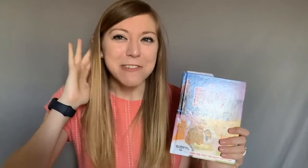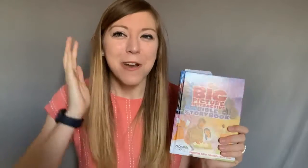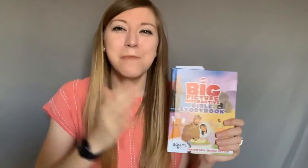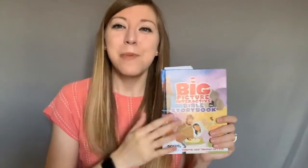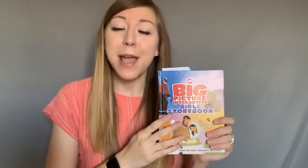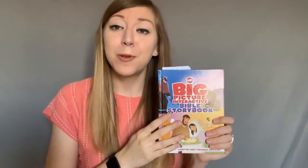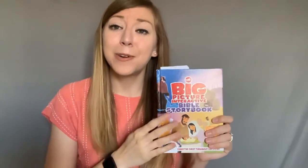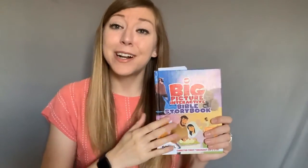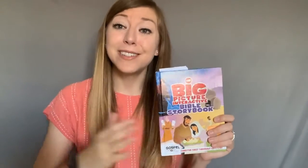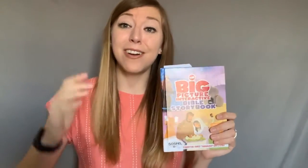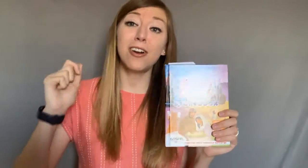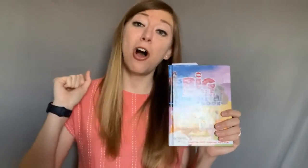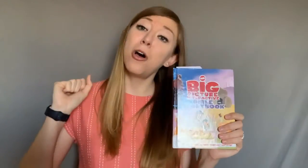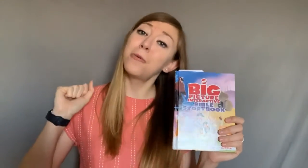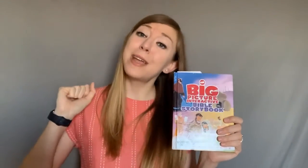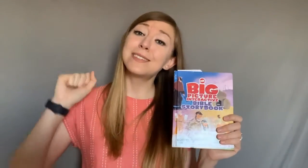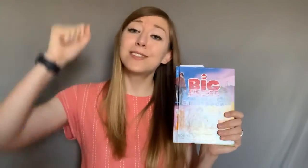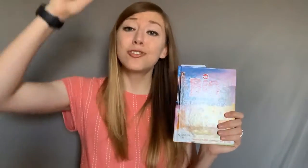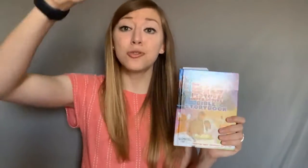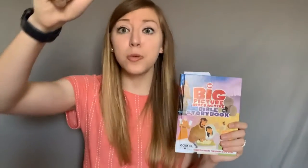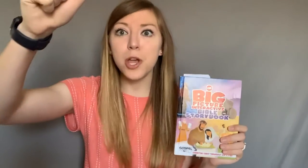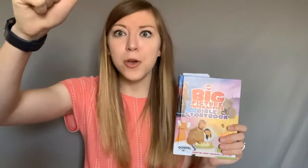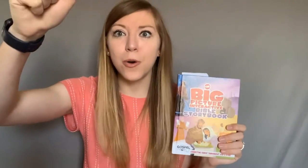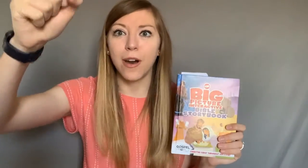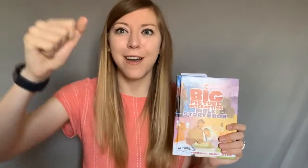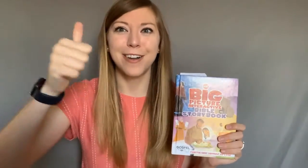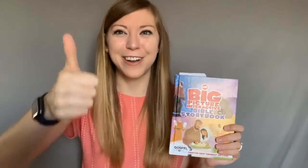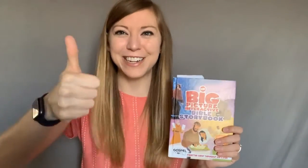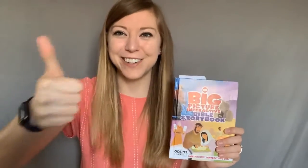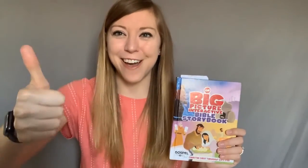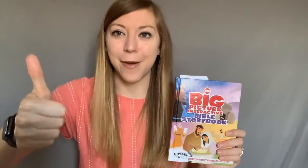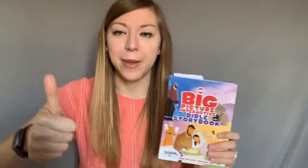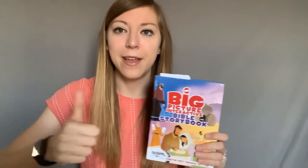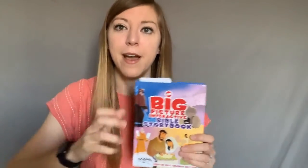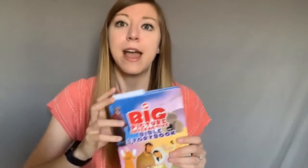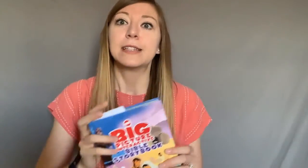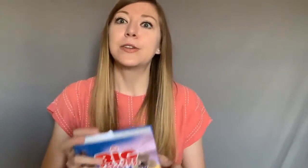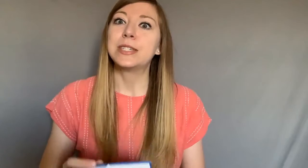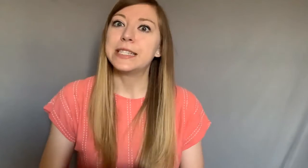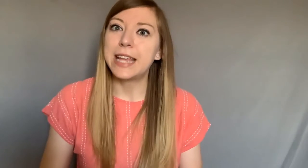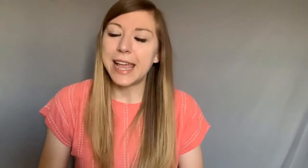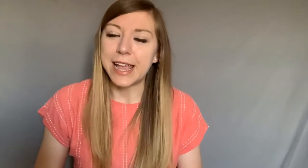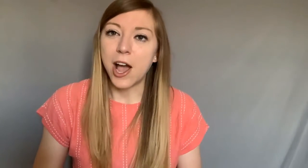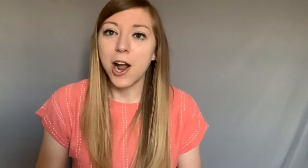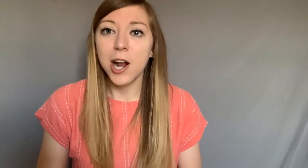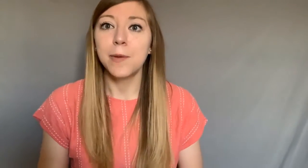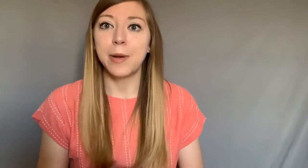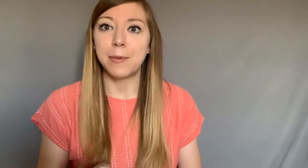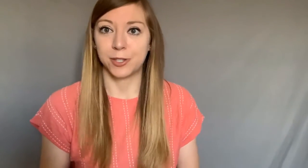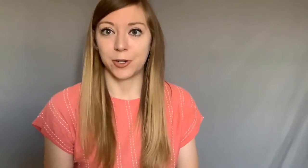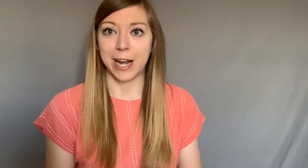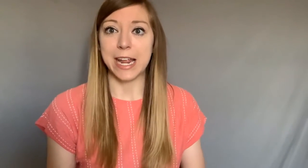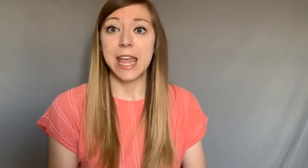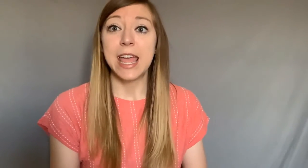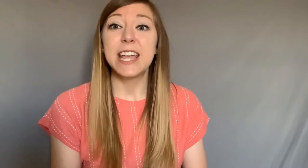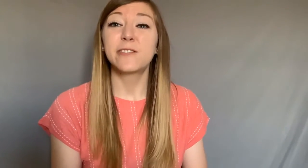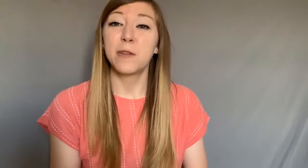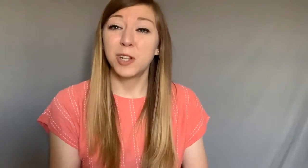you bible words are always true great job so today our bible story is from